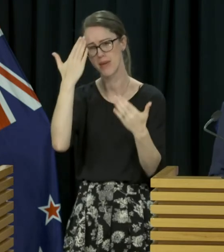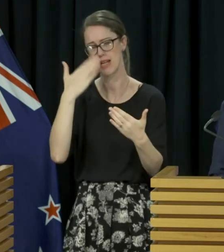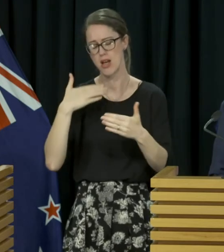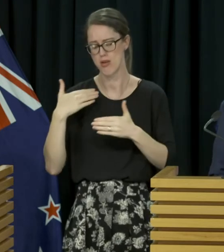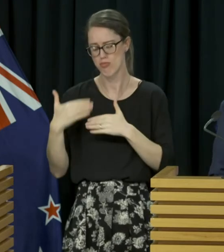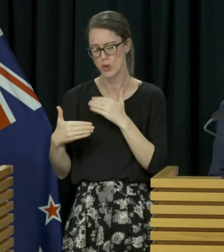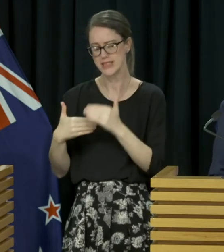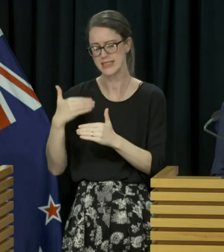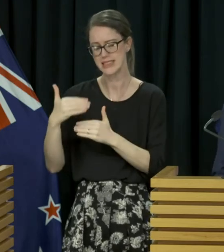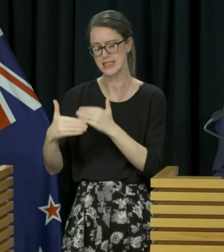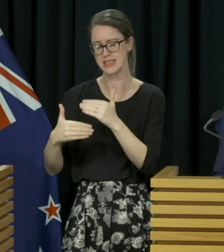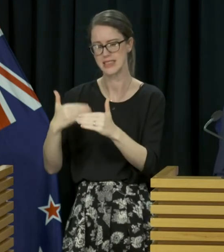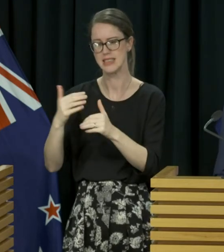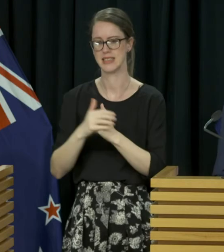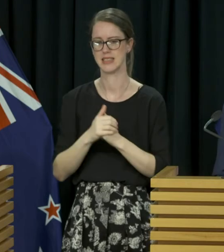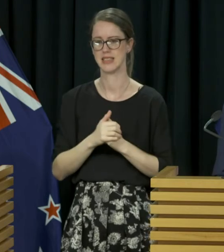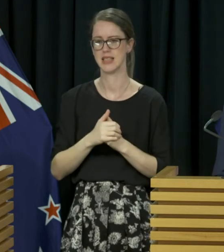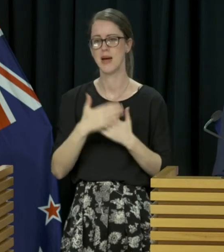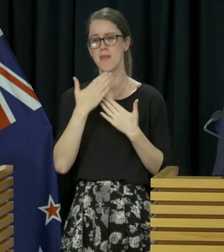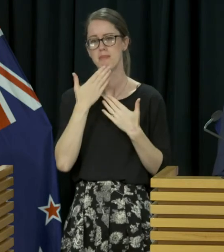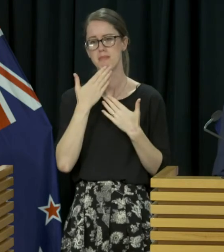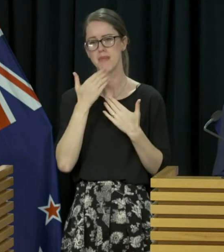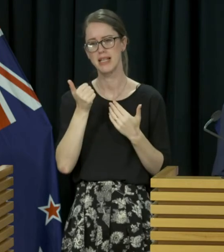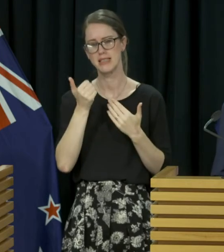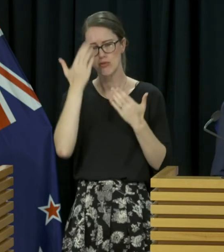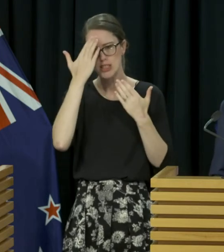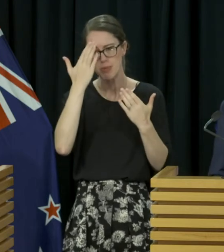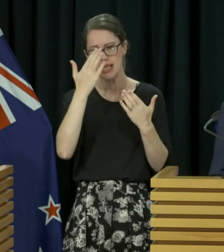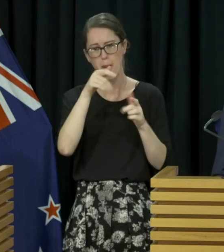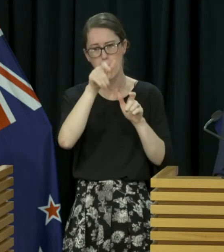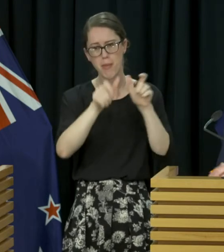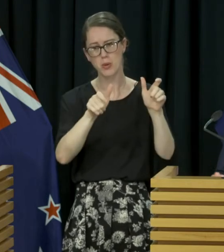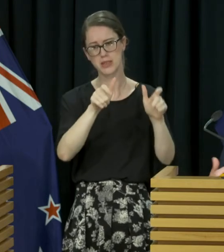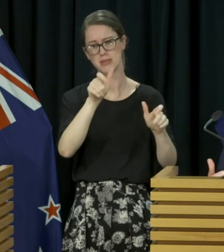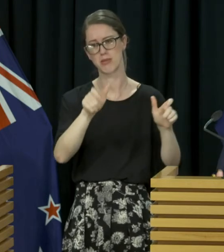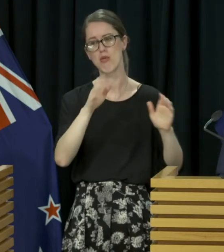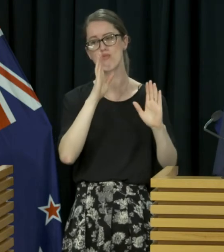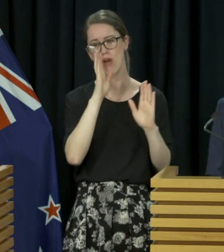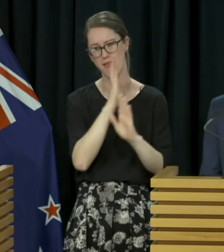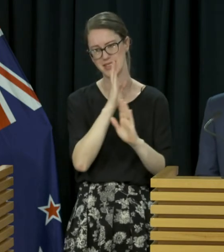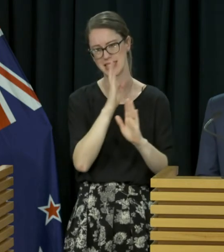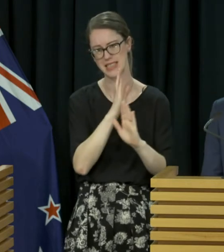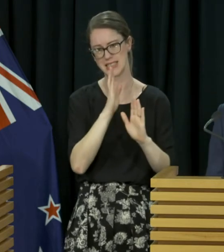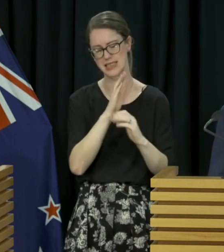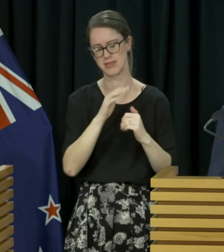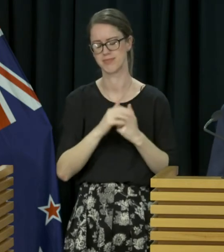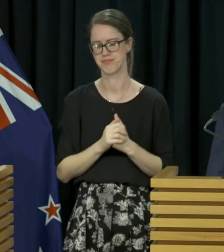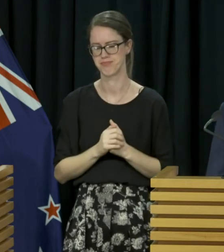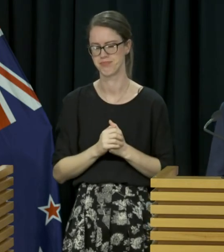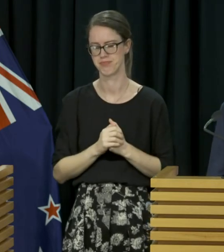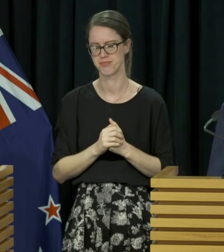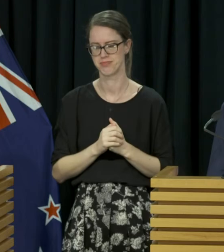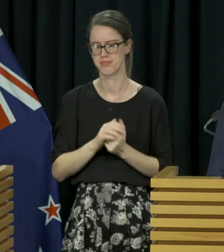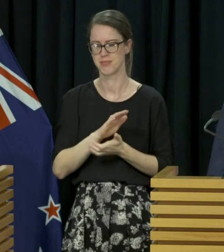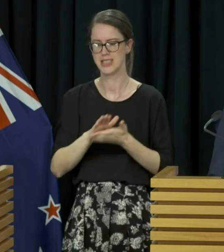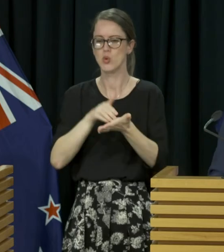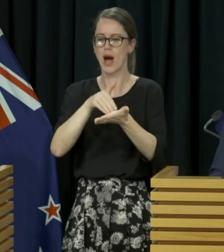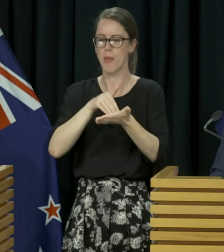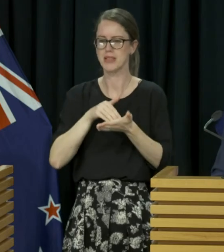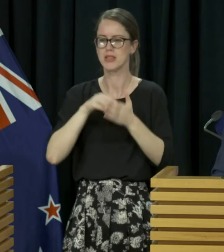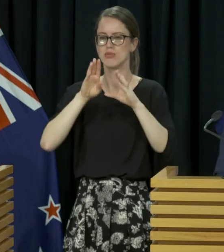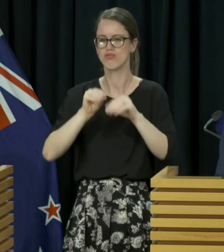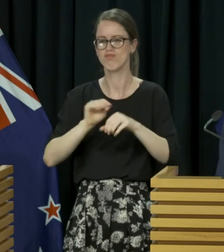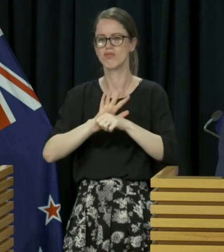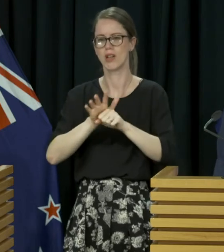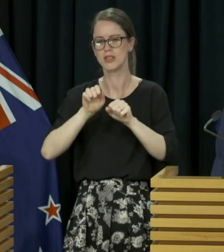processes that are in place and particularly the privacy of individuals so that you can continue to support our overall efforts to contain the virus